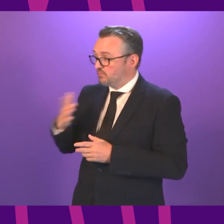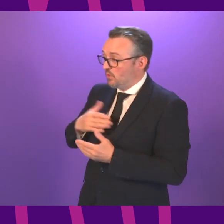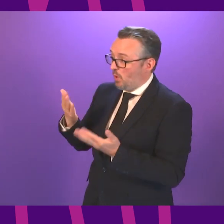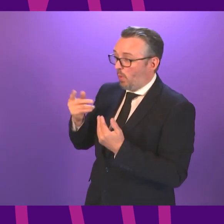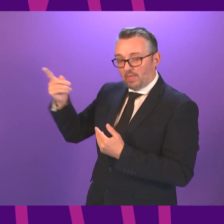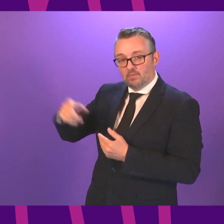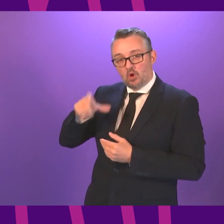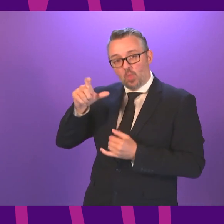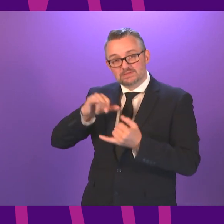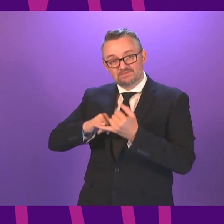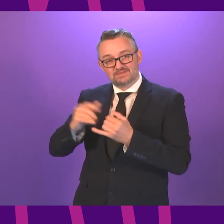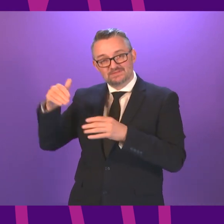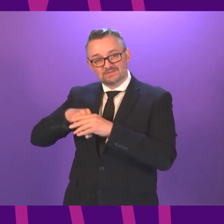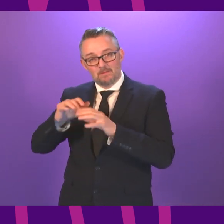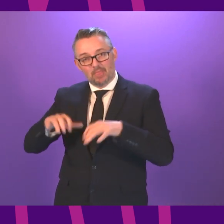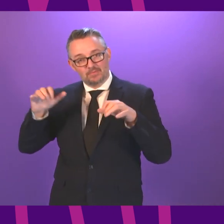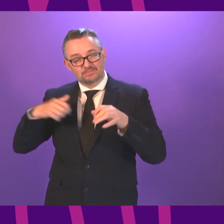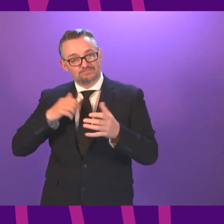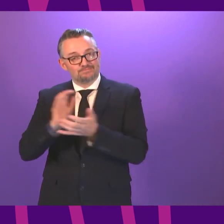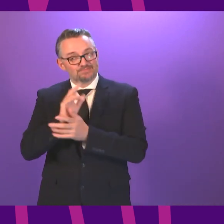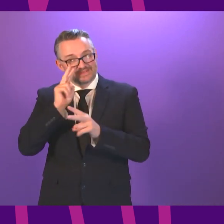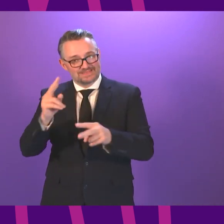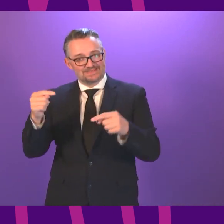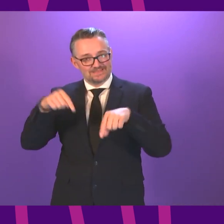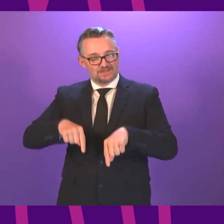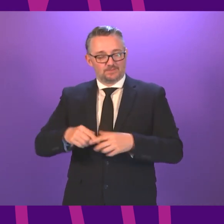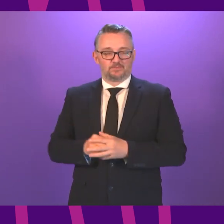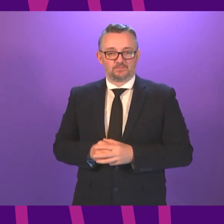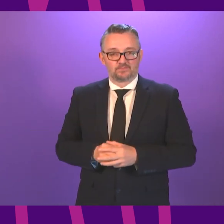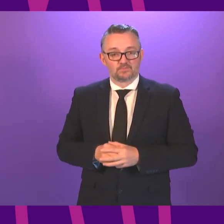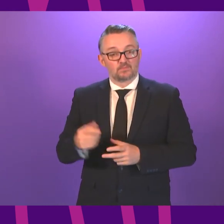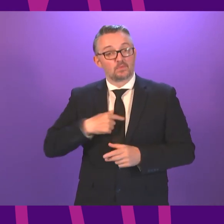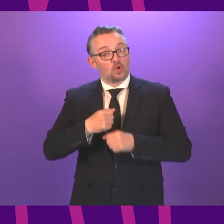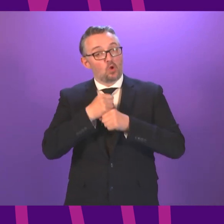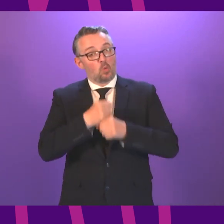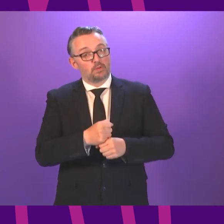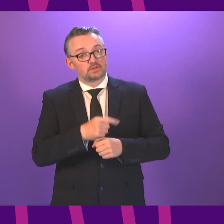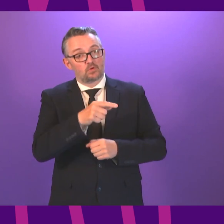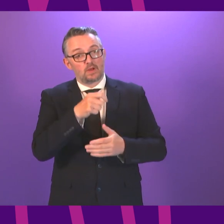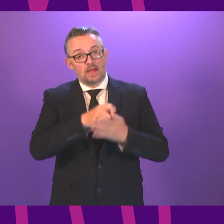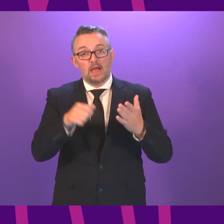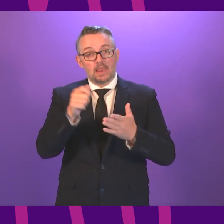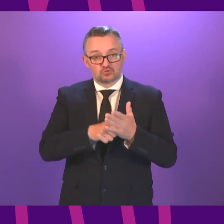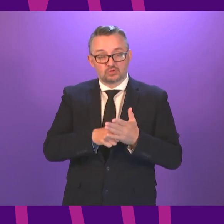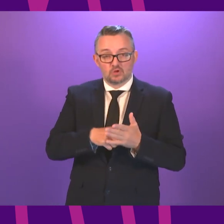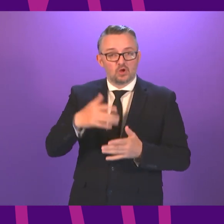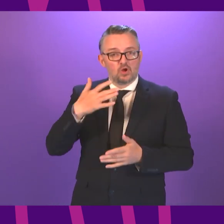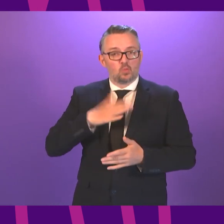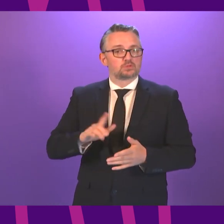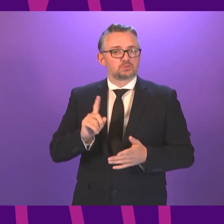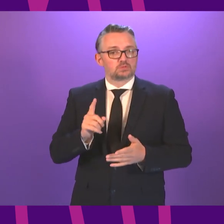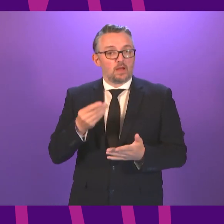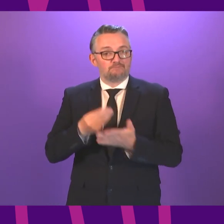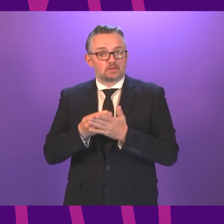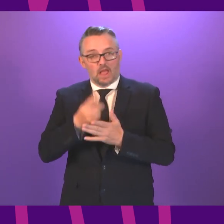to Parliament I'm delighted to see her here The commitment we made in the election to make available funding